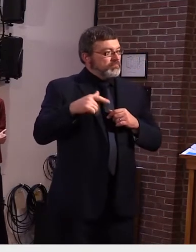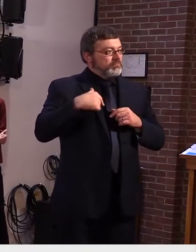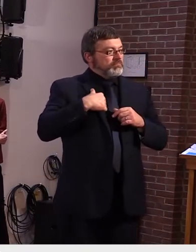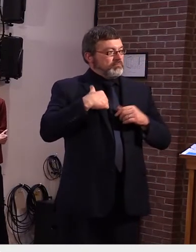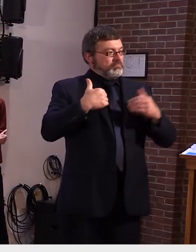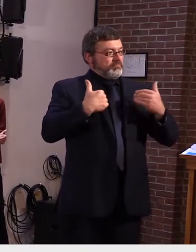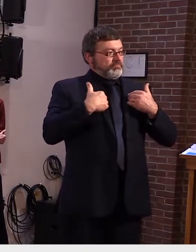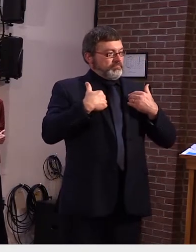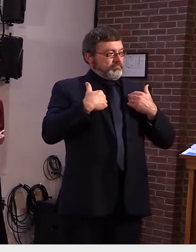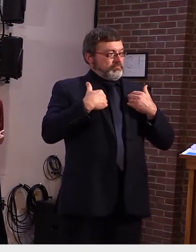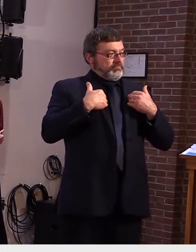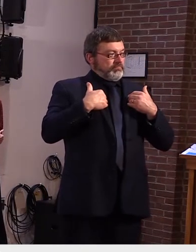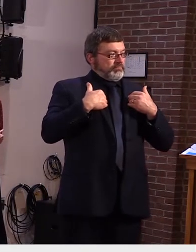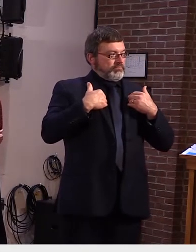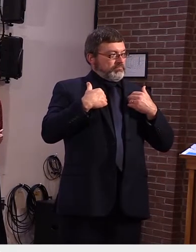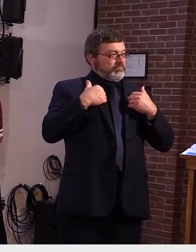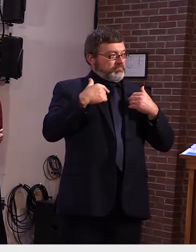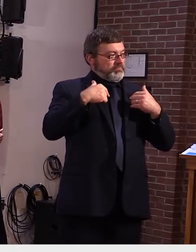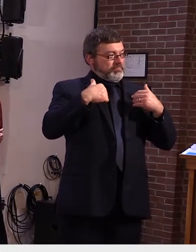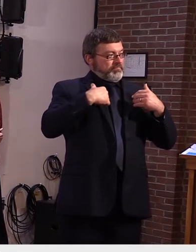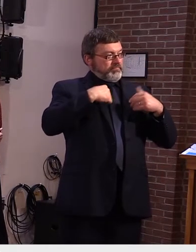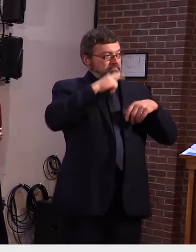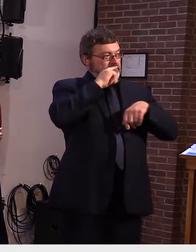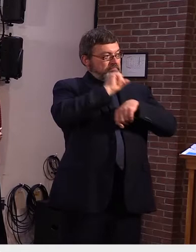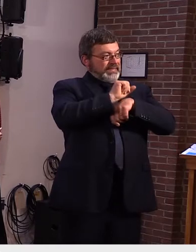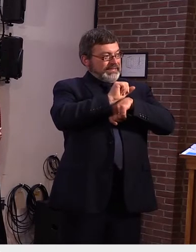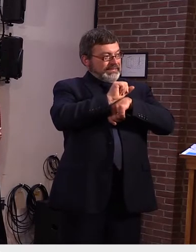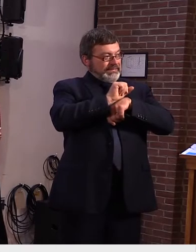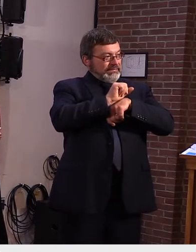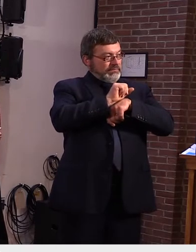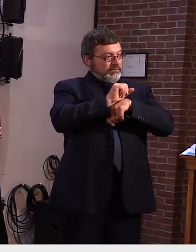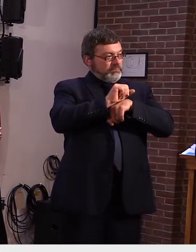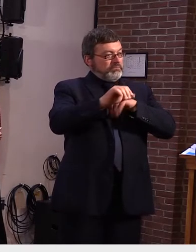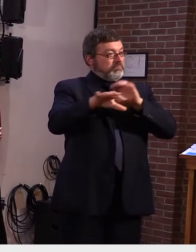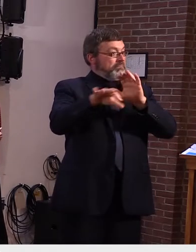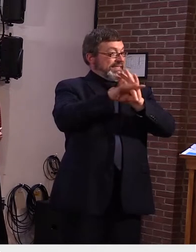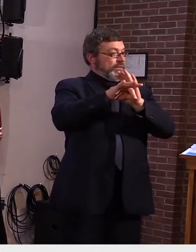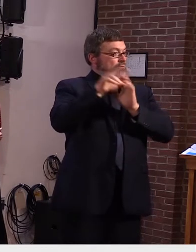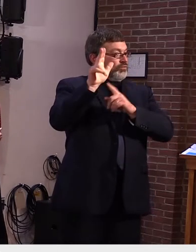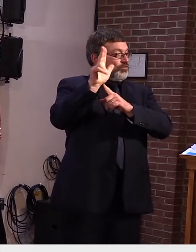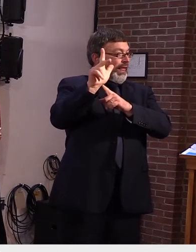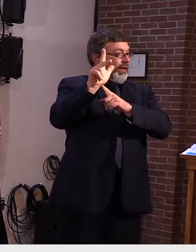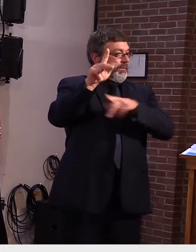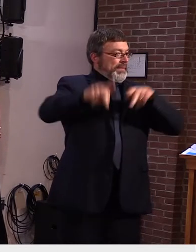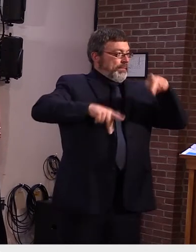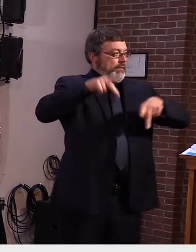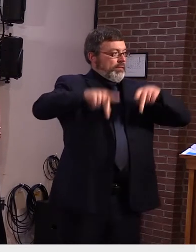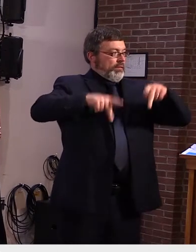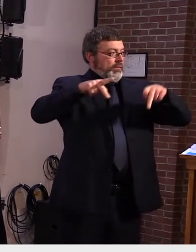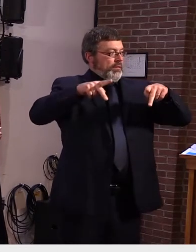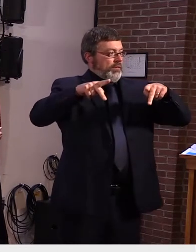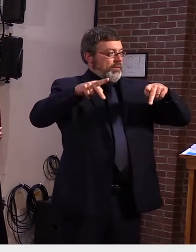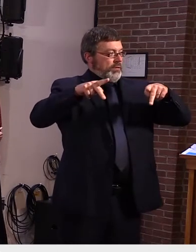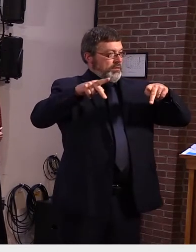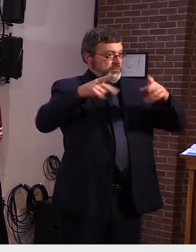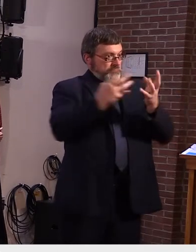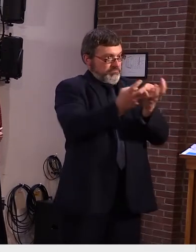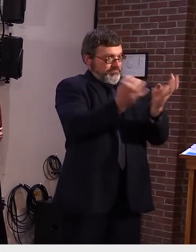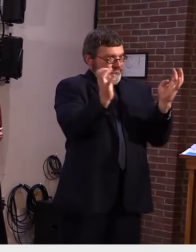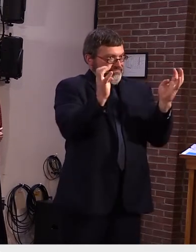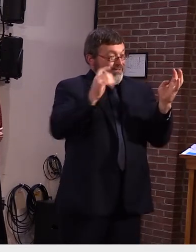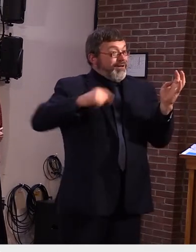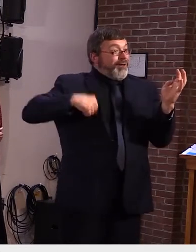members and those are fairly straightforward um the remaining six appointments um are the speaker of the house